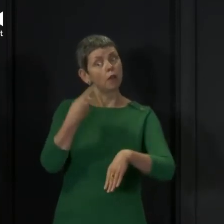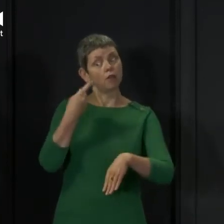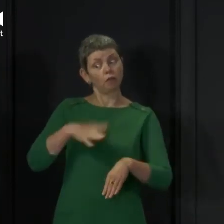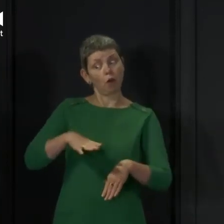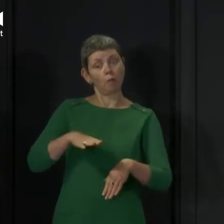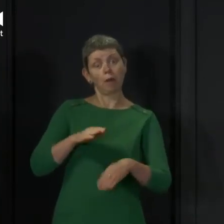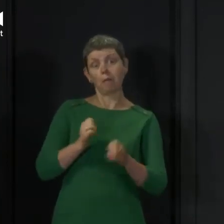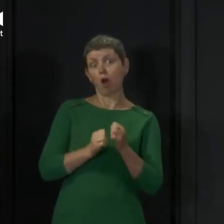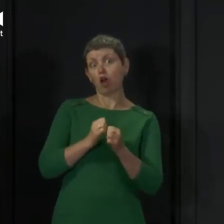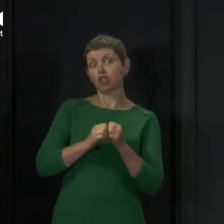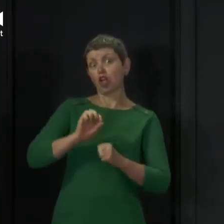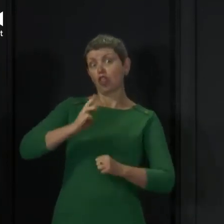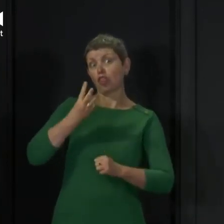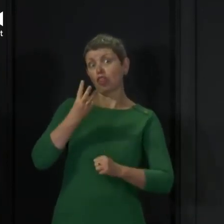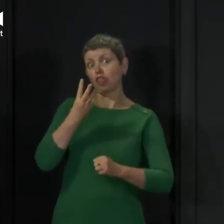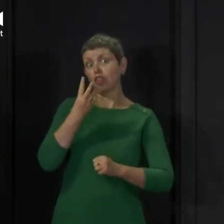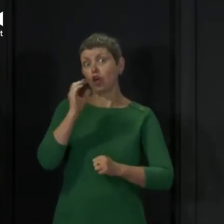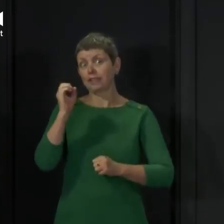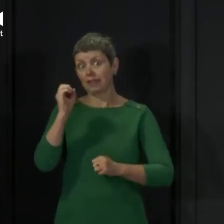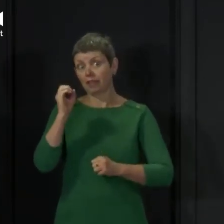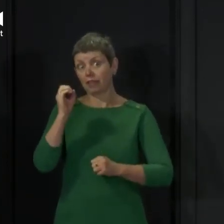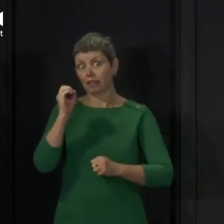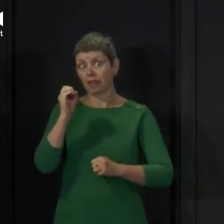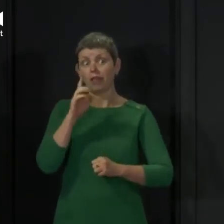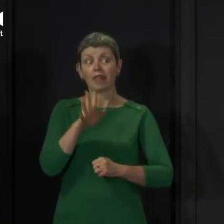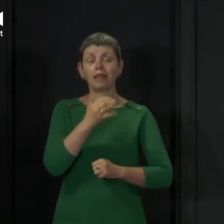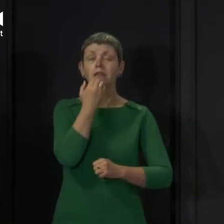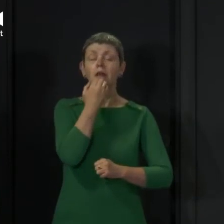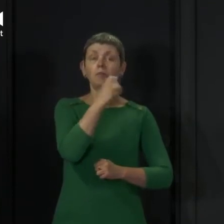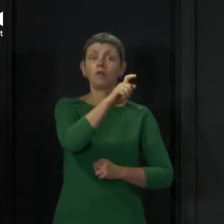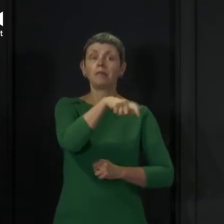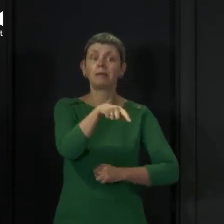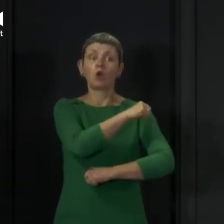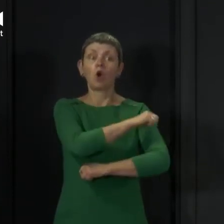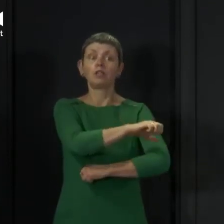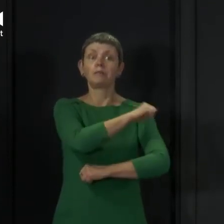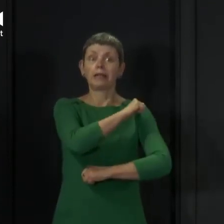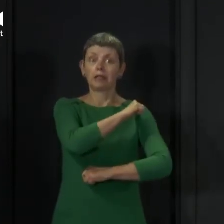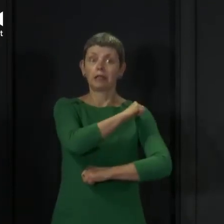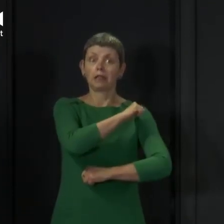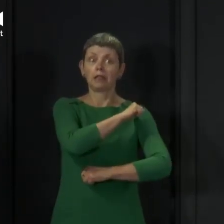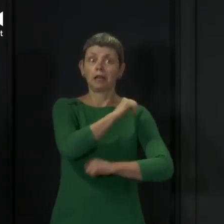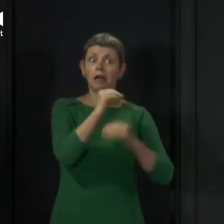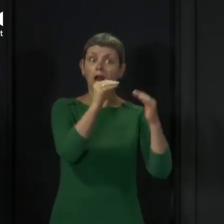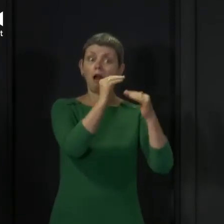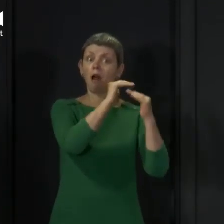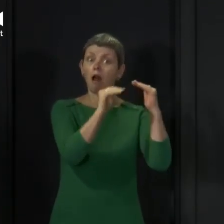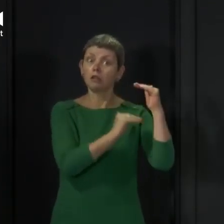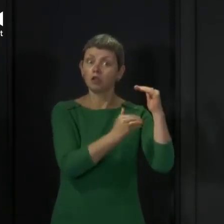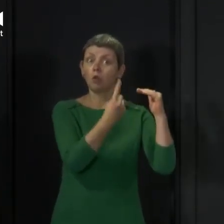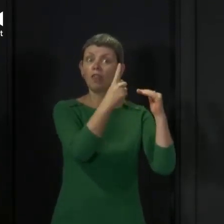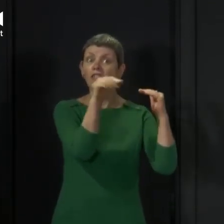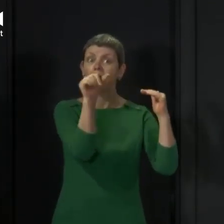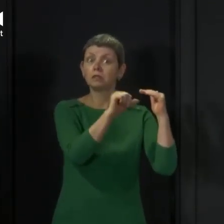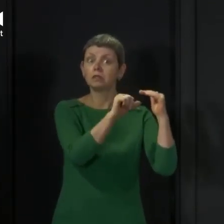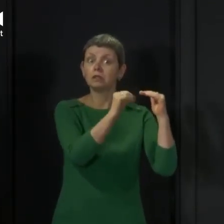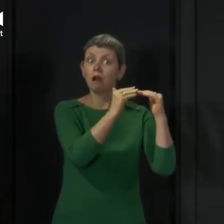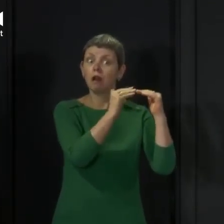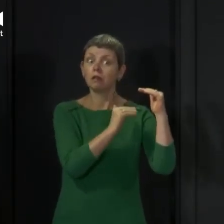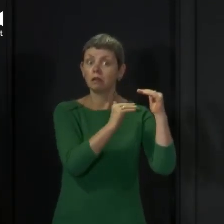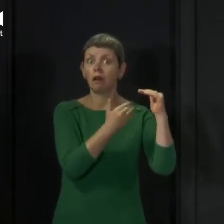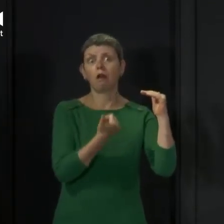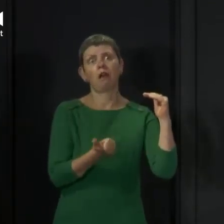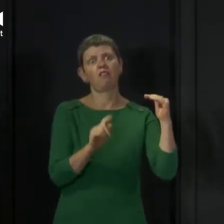30th of March that the numbers of patients in hospital has been lower than 1,000. So again, a positive